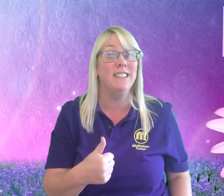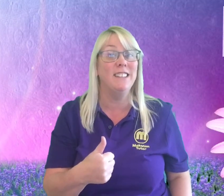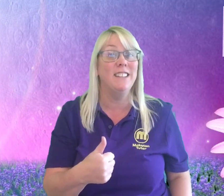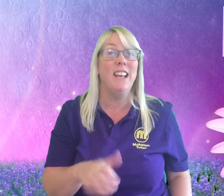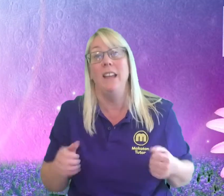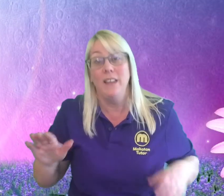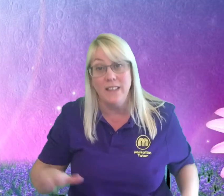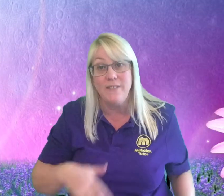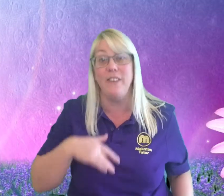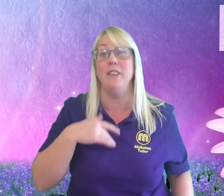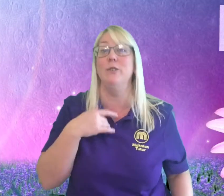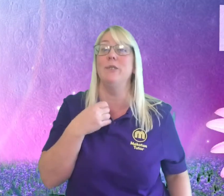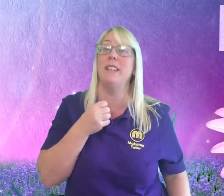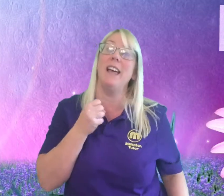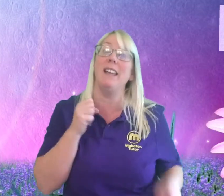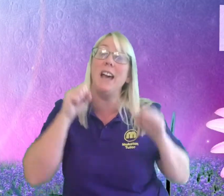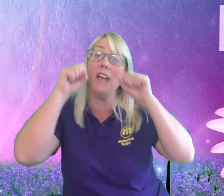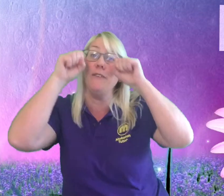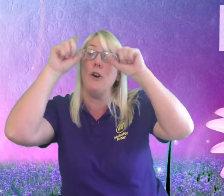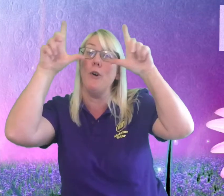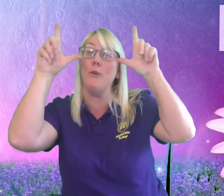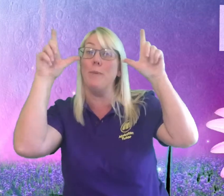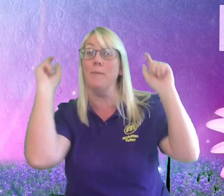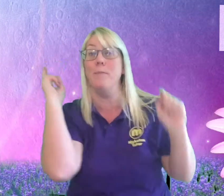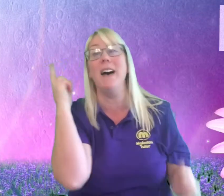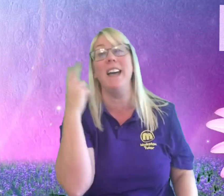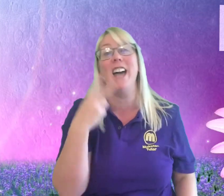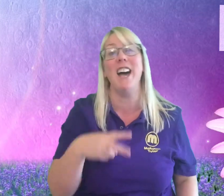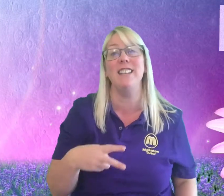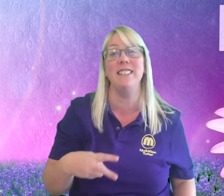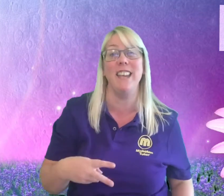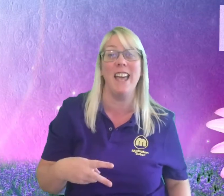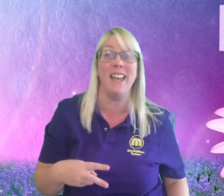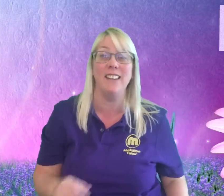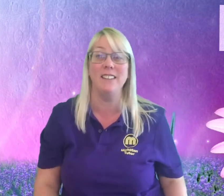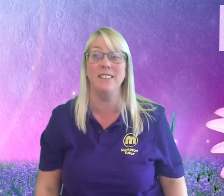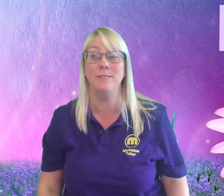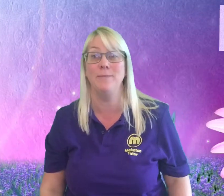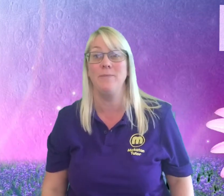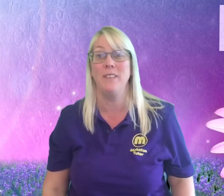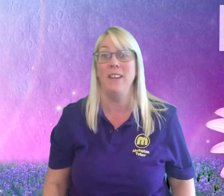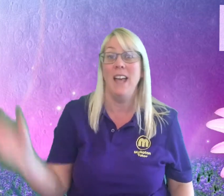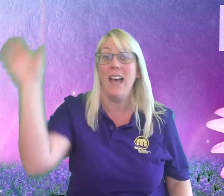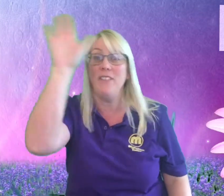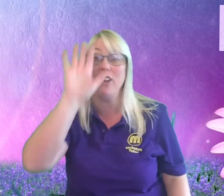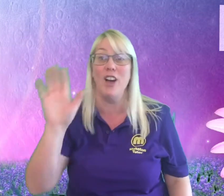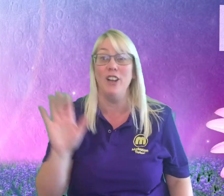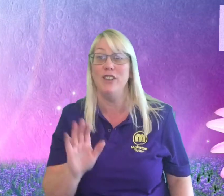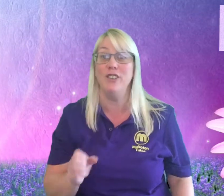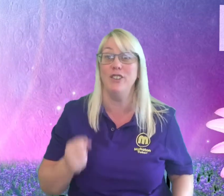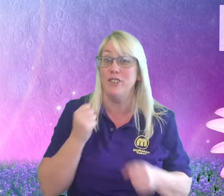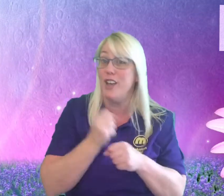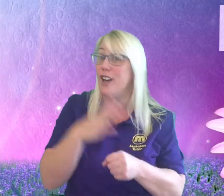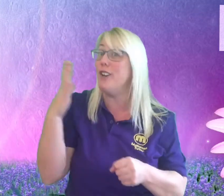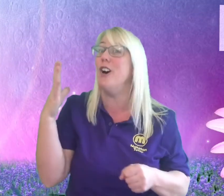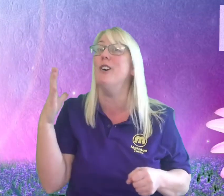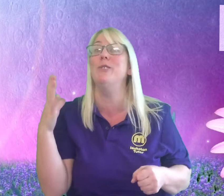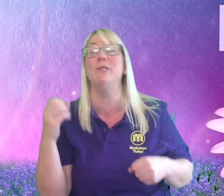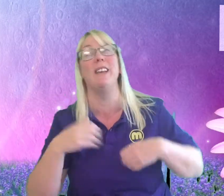Cause it feels like I've opened my eyes again Cause the colors are golden